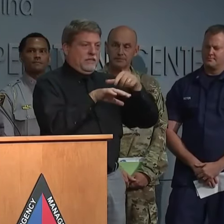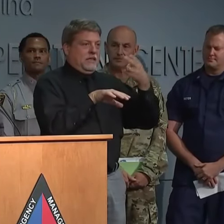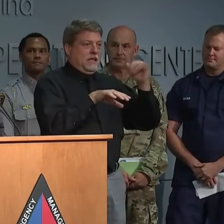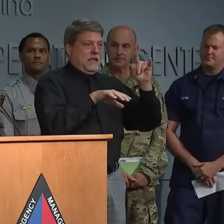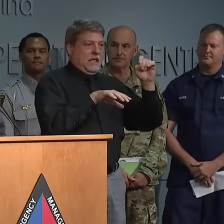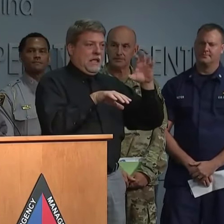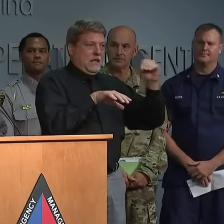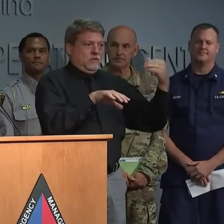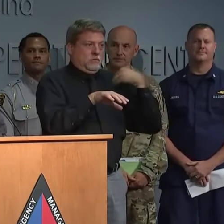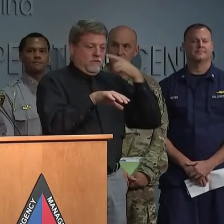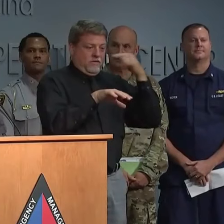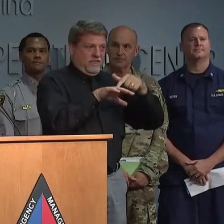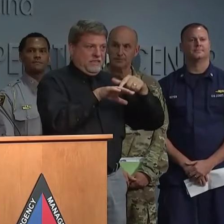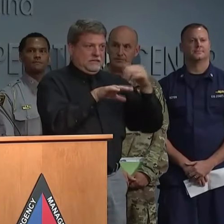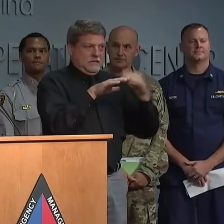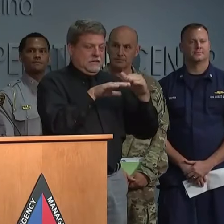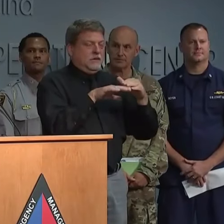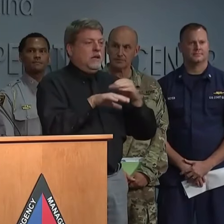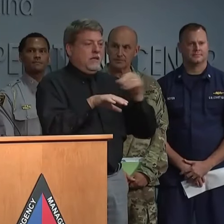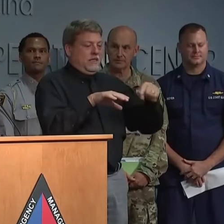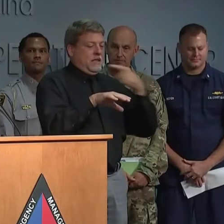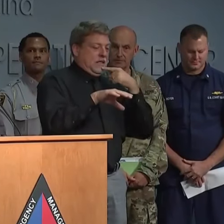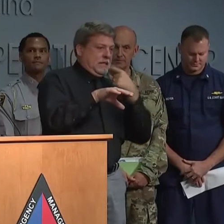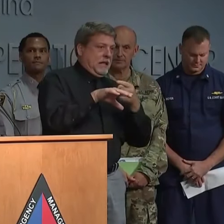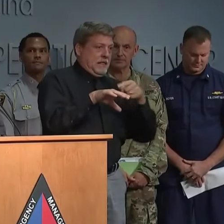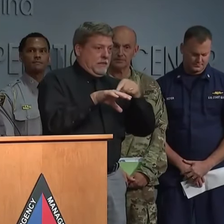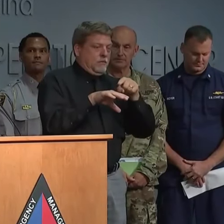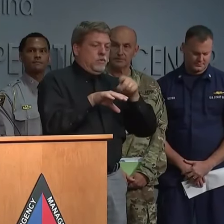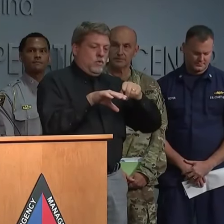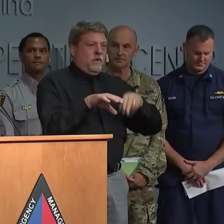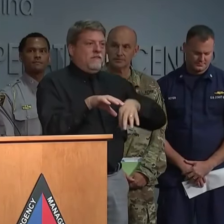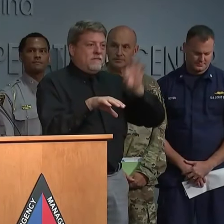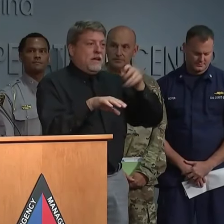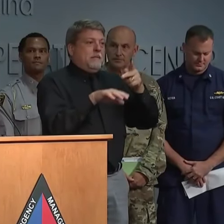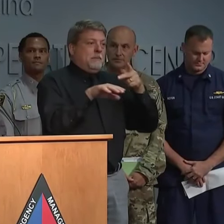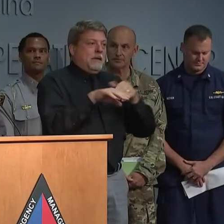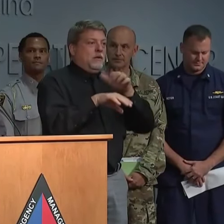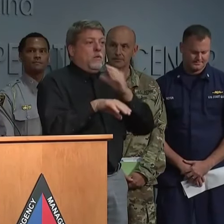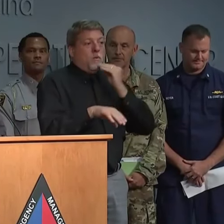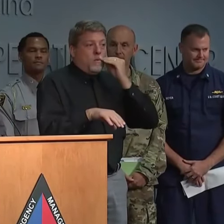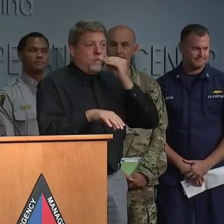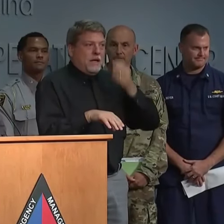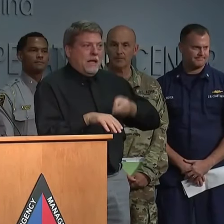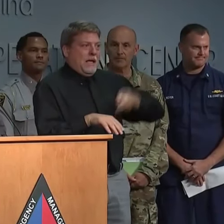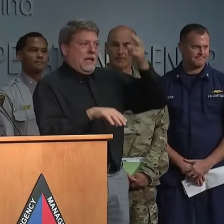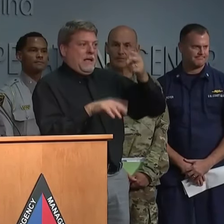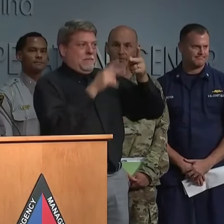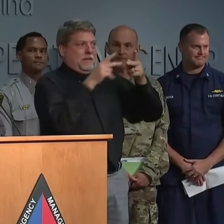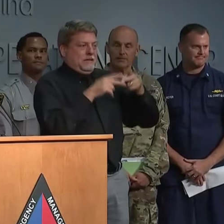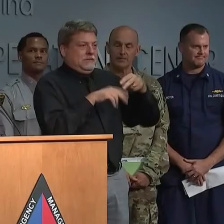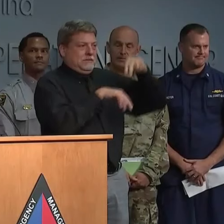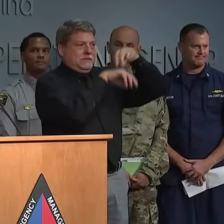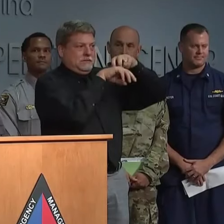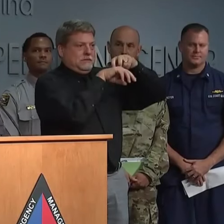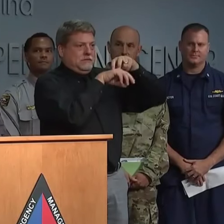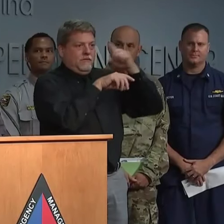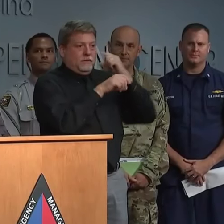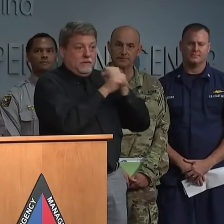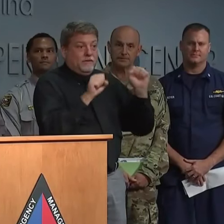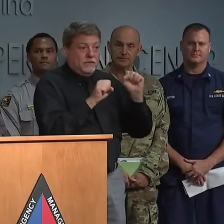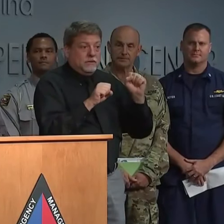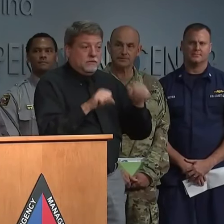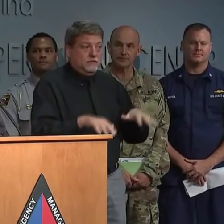they are telling people to get to the highest point in their homes to be safe.